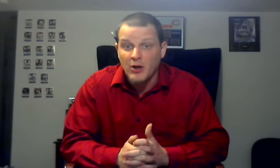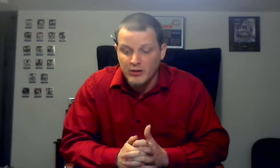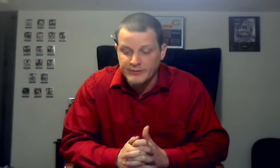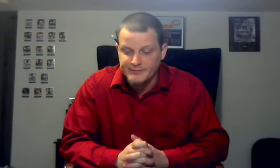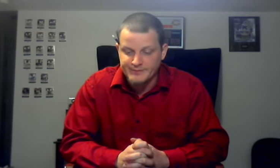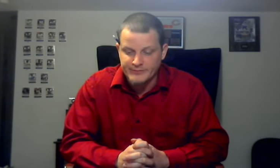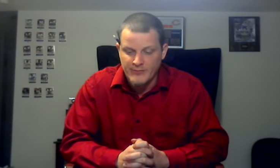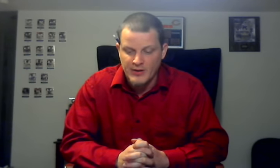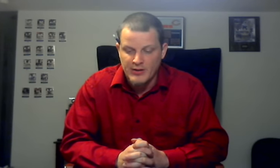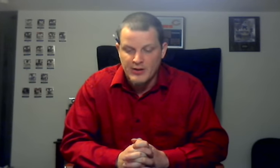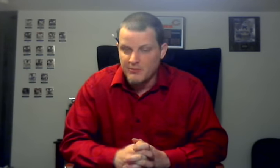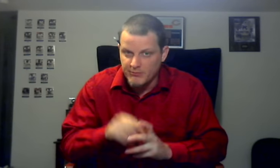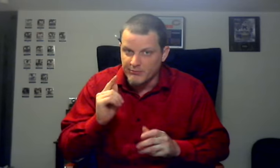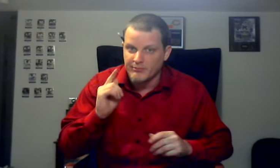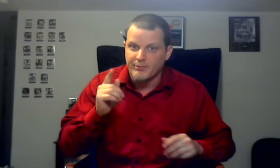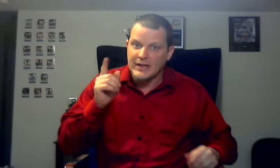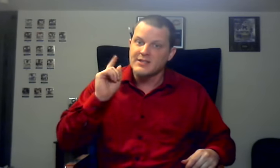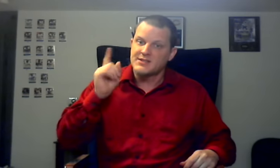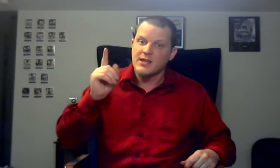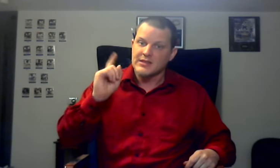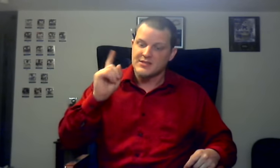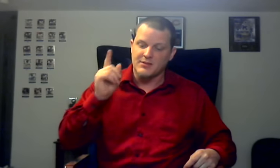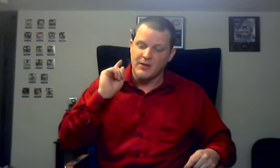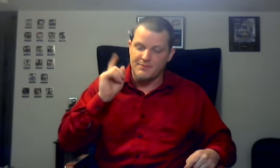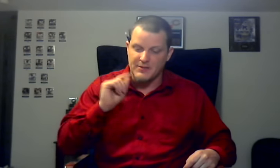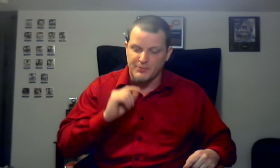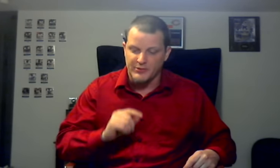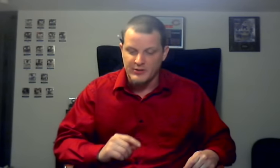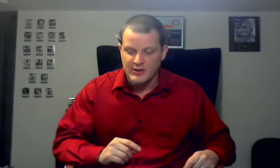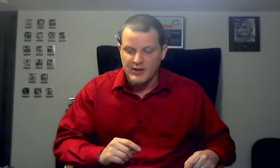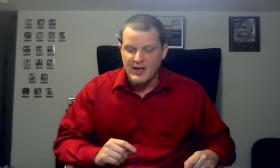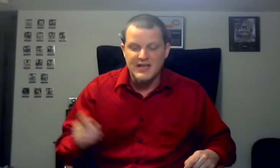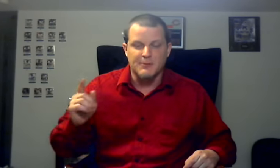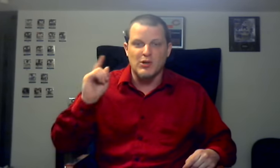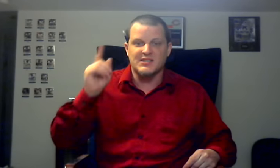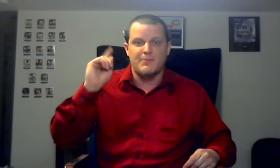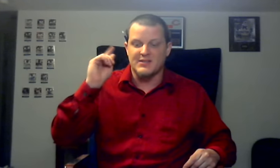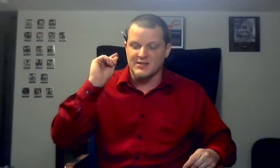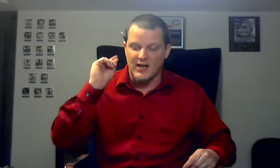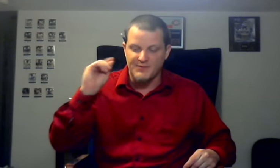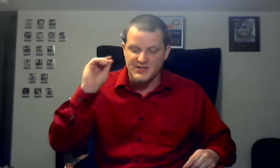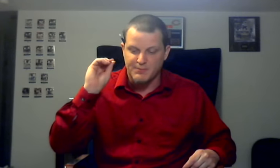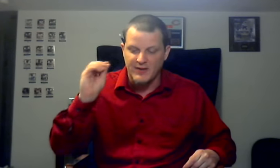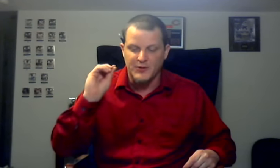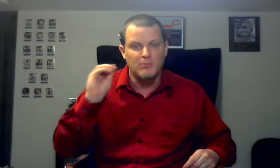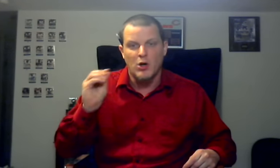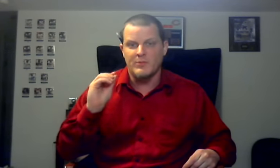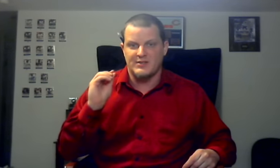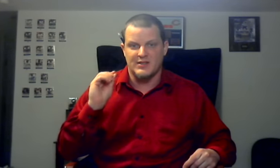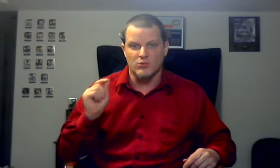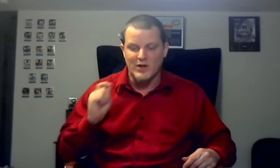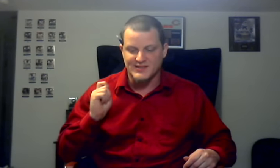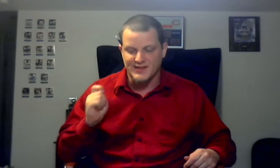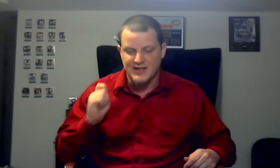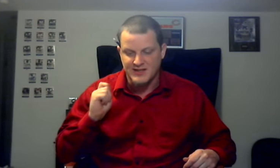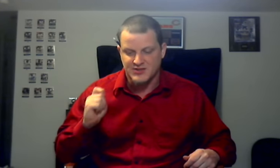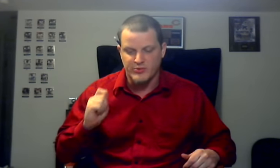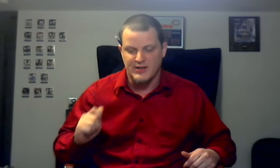all. But I say this to my people, at the precipice of this pivotal moment in wrestling history,